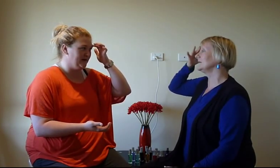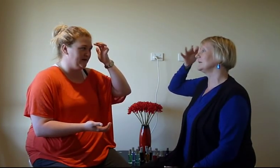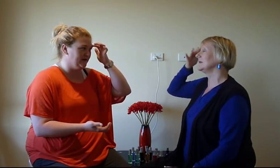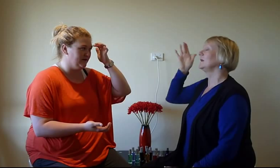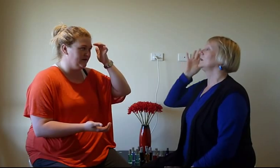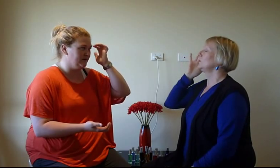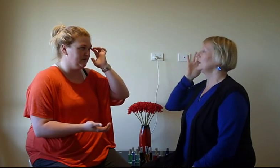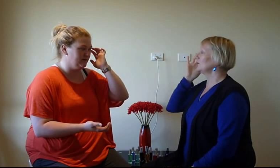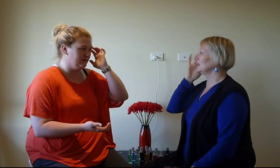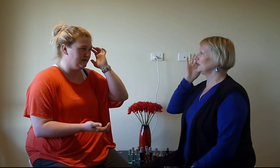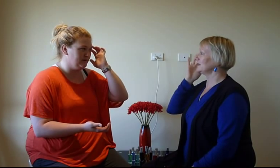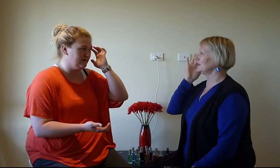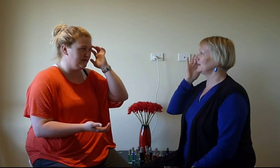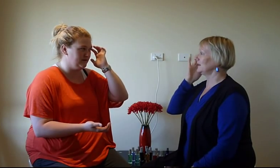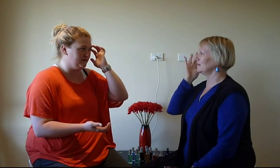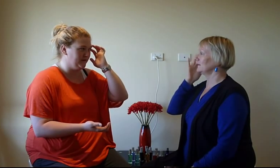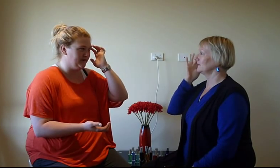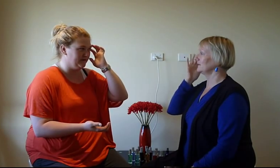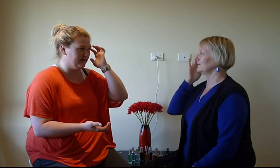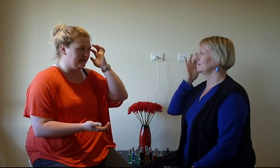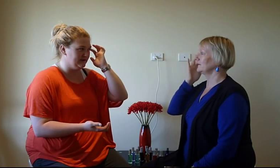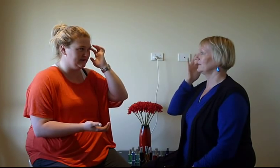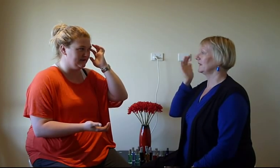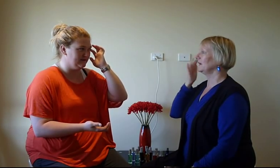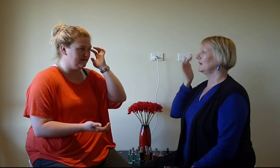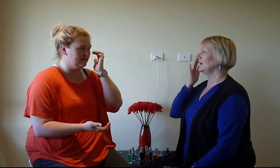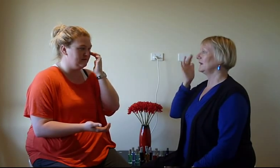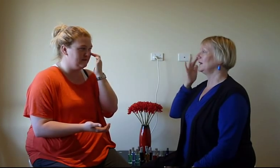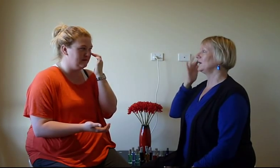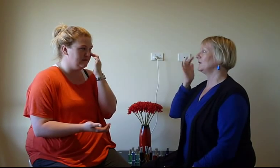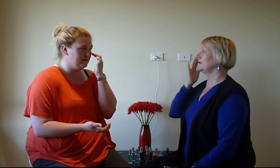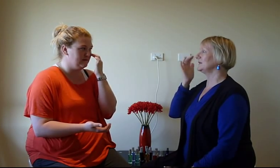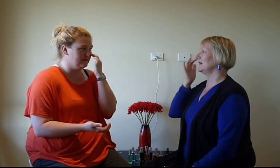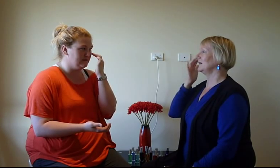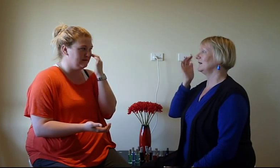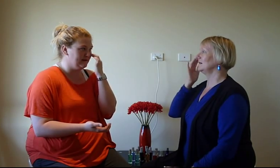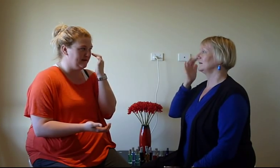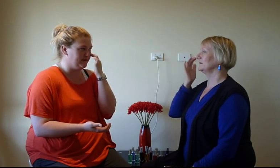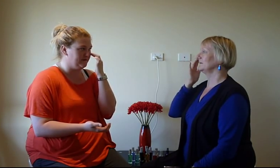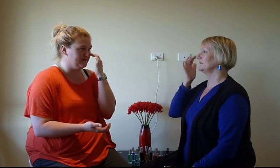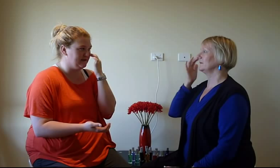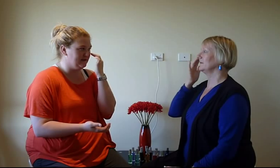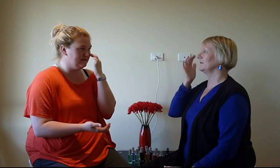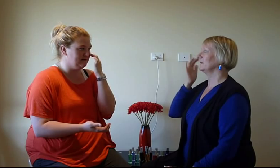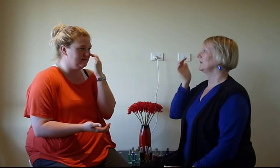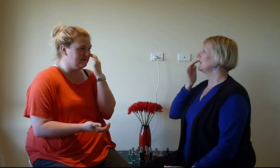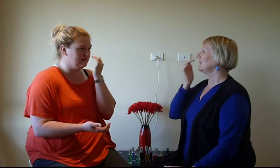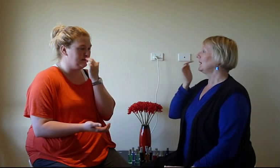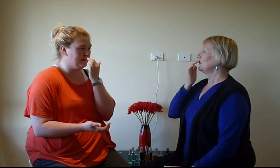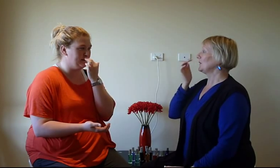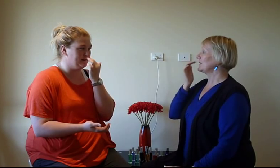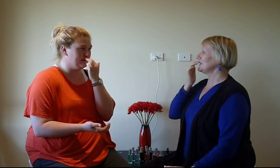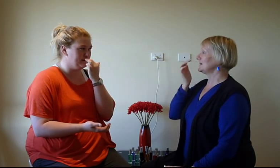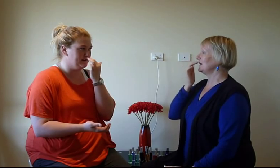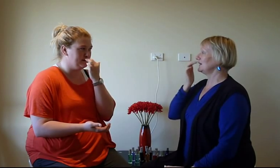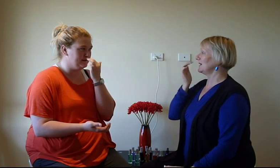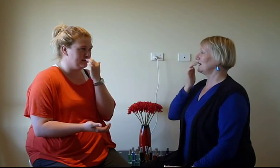hand know. we can release this now. Letting go of this anger. Processing this anger.